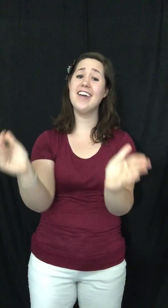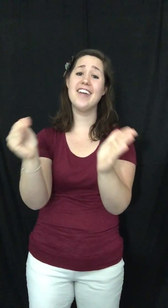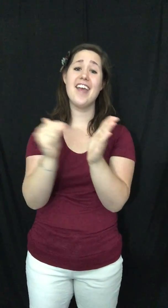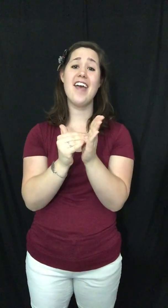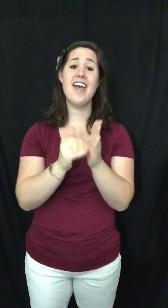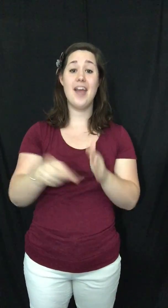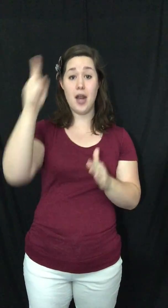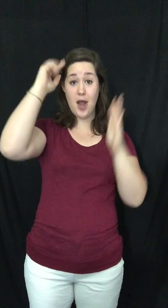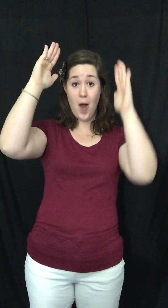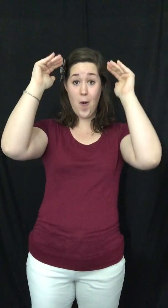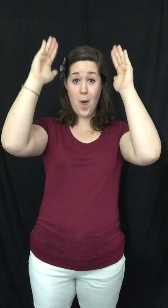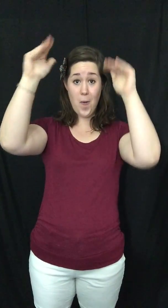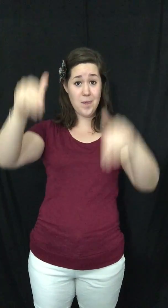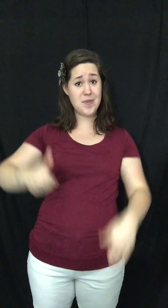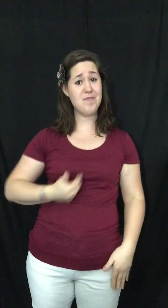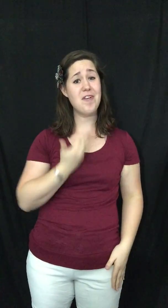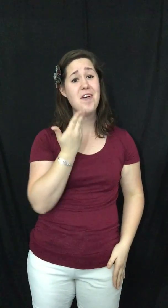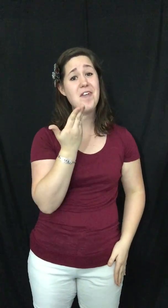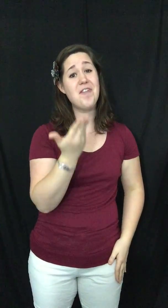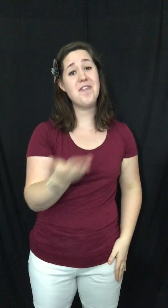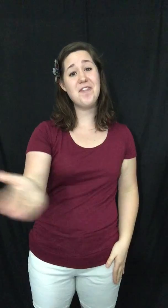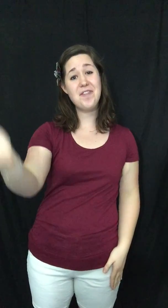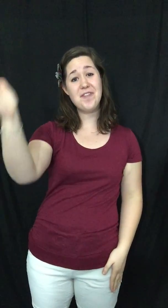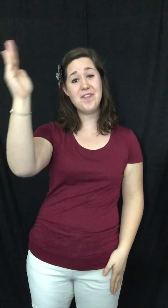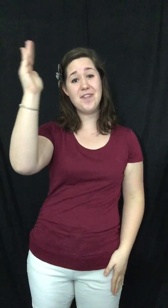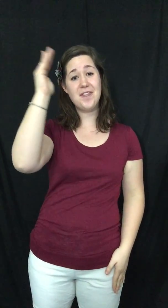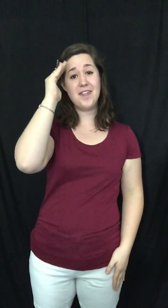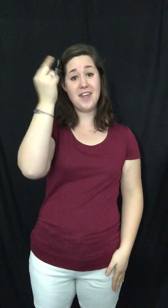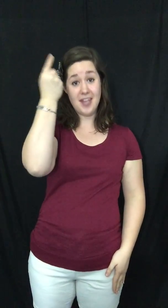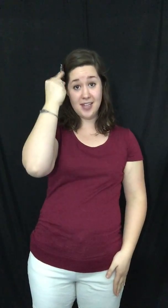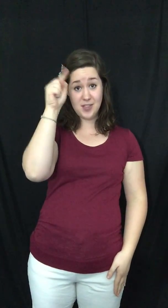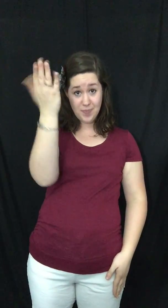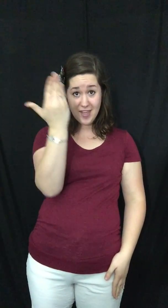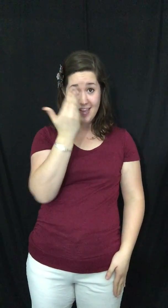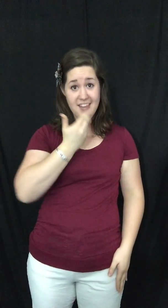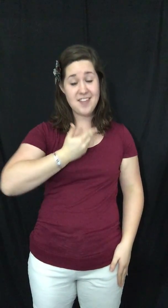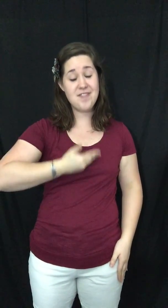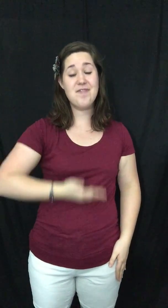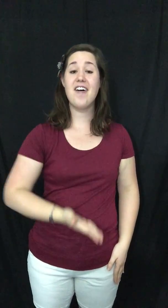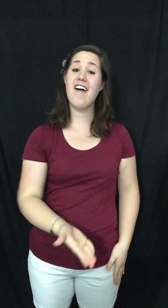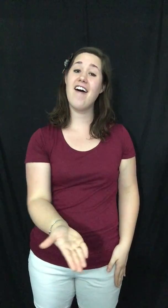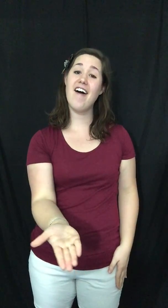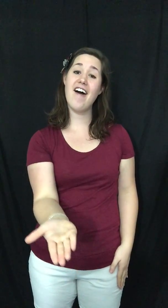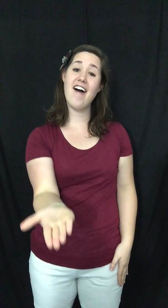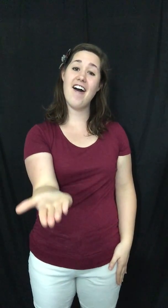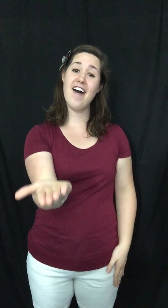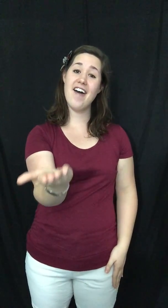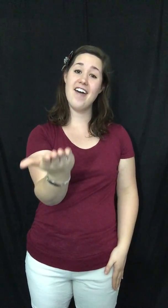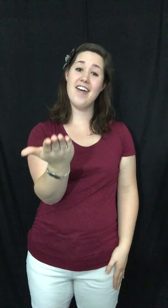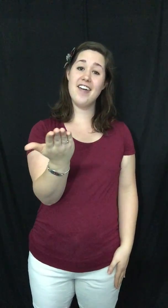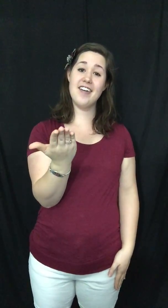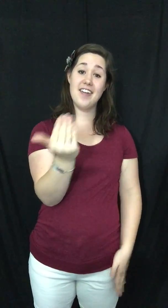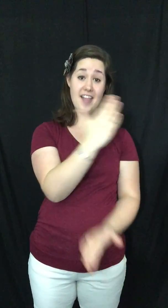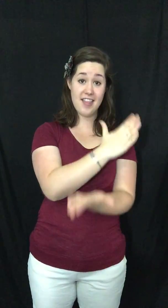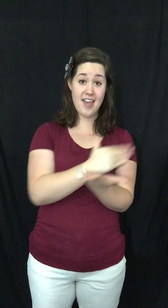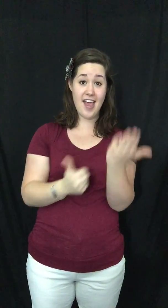again I hope you know, to me you are the